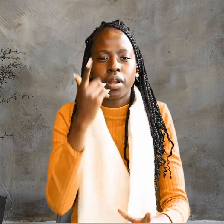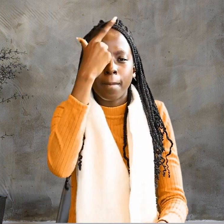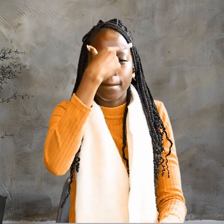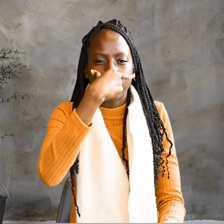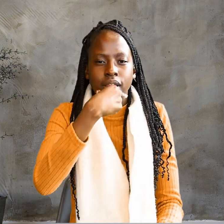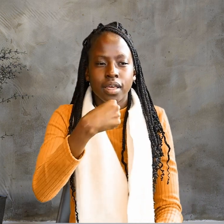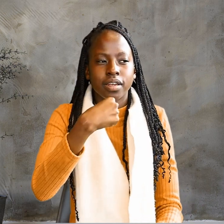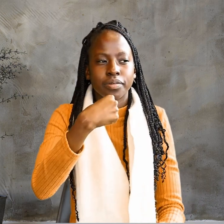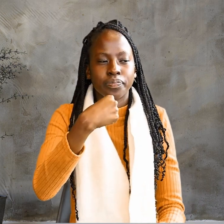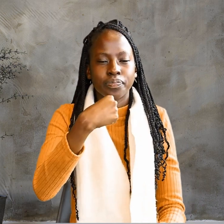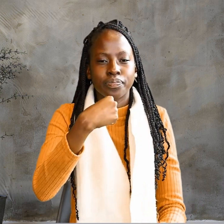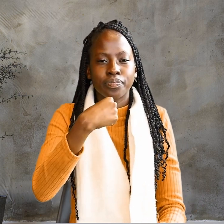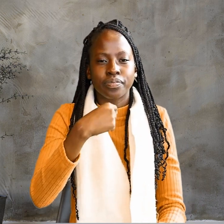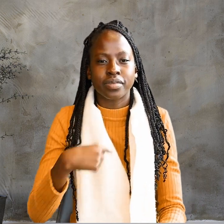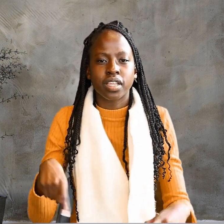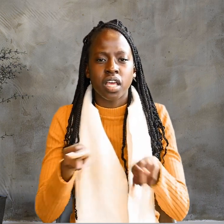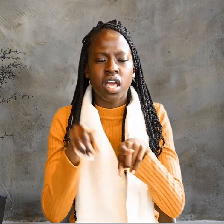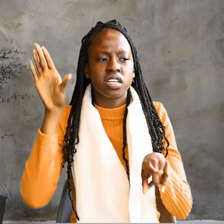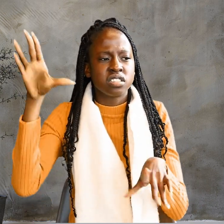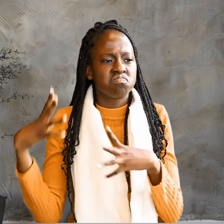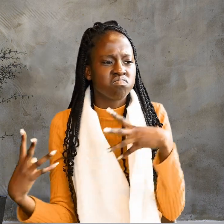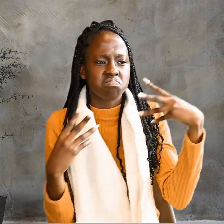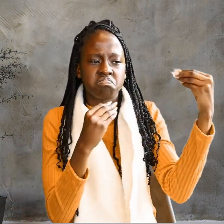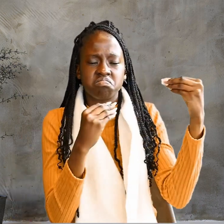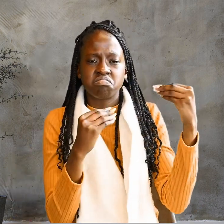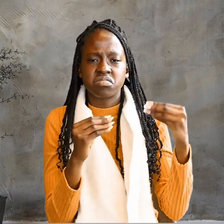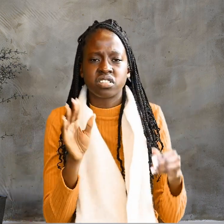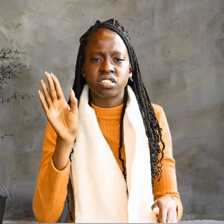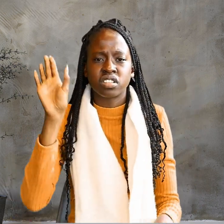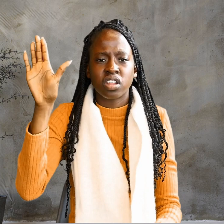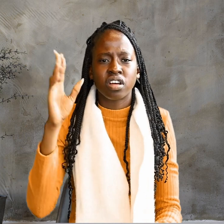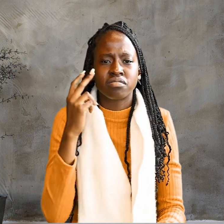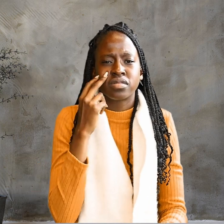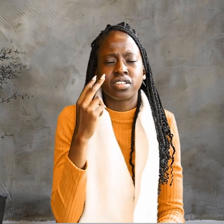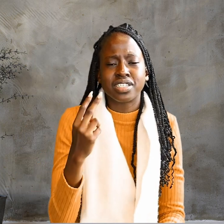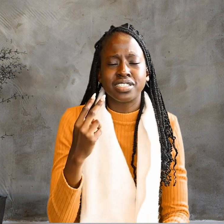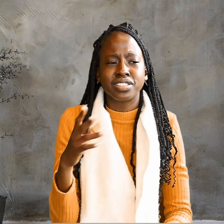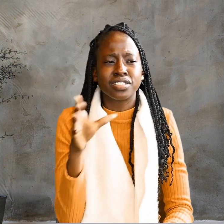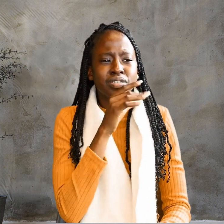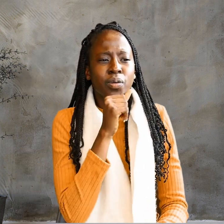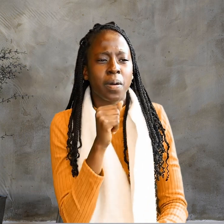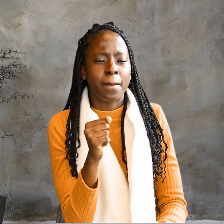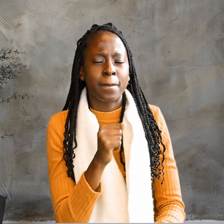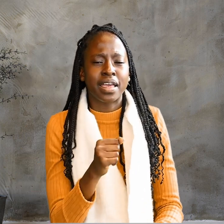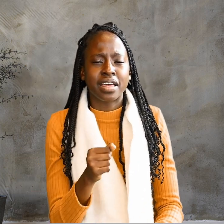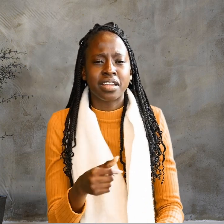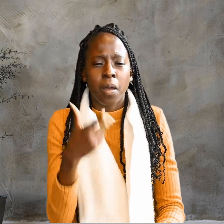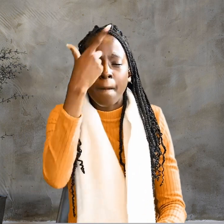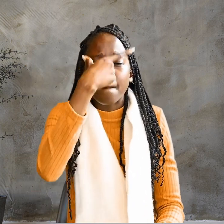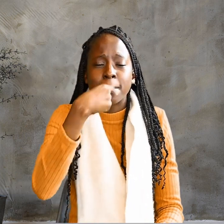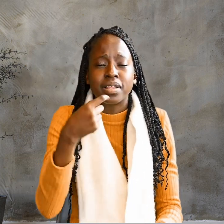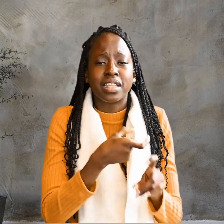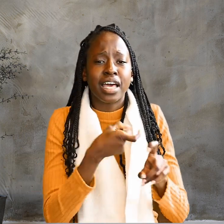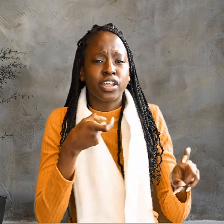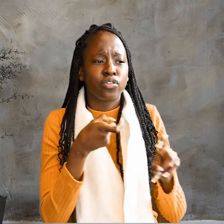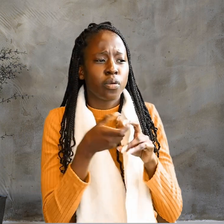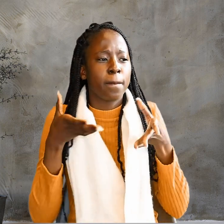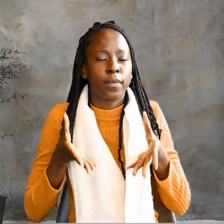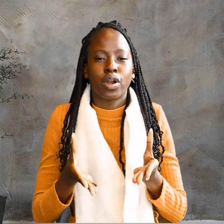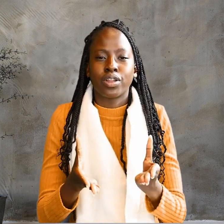blind. As he went along, he saw a man blind from birth.